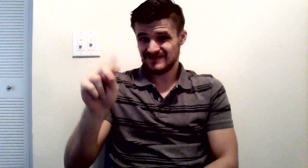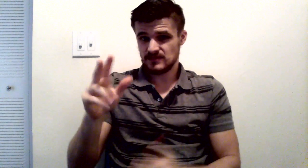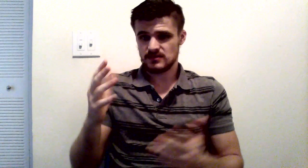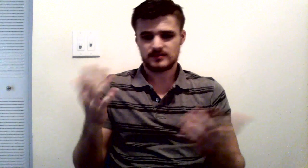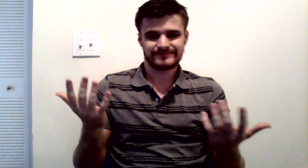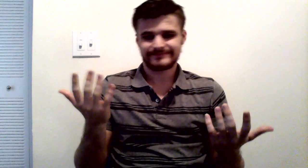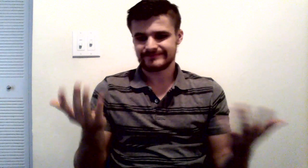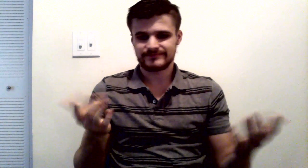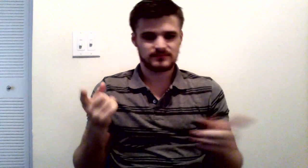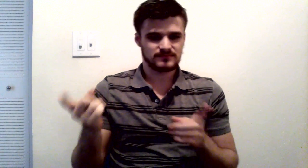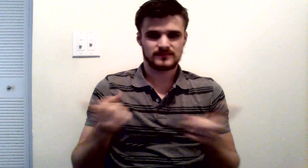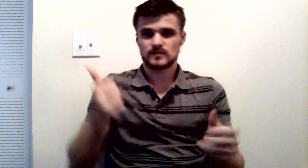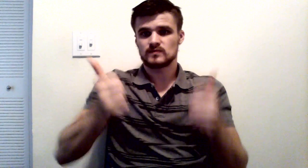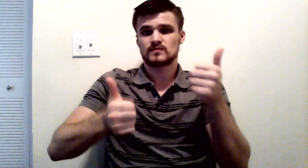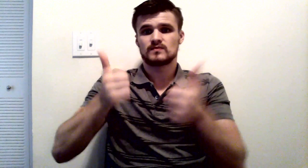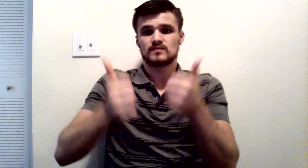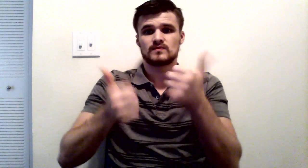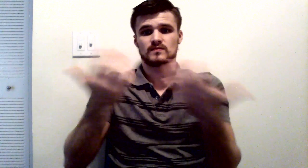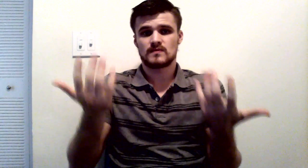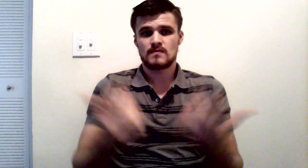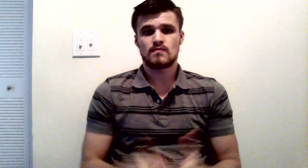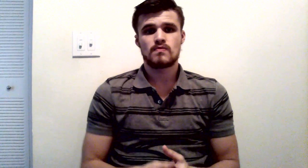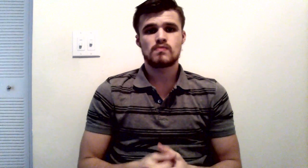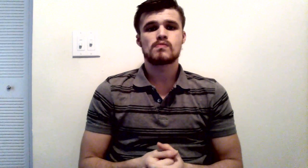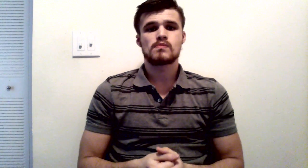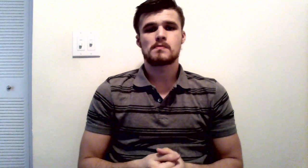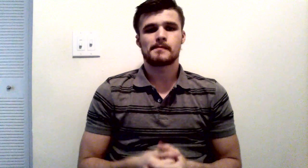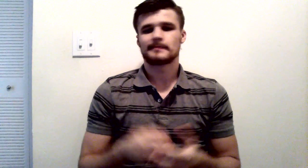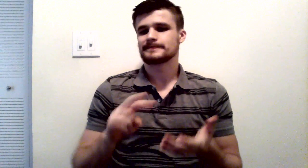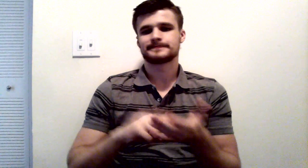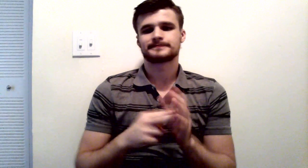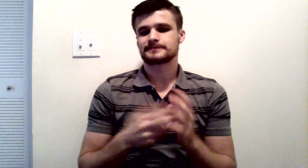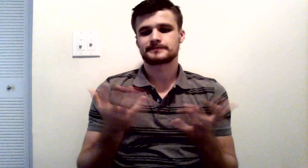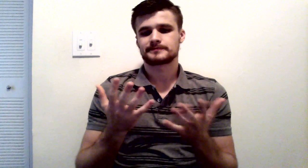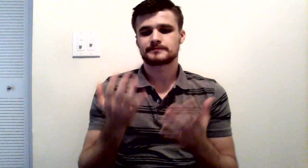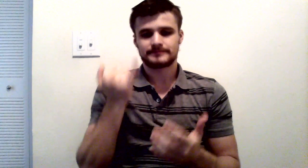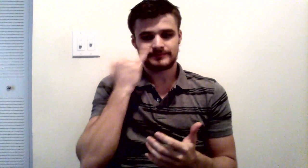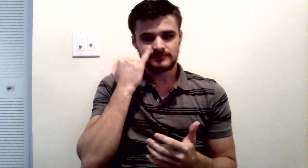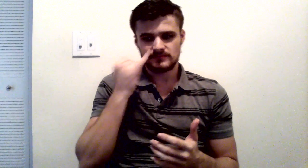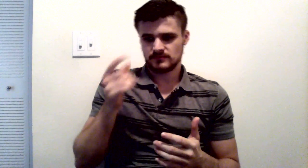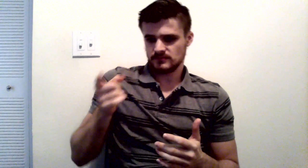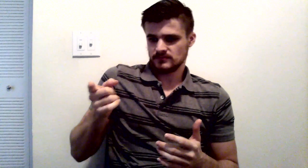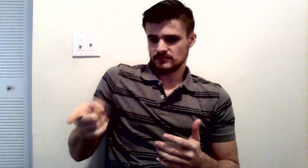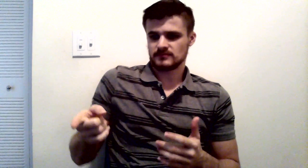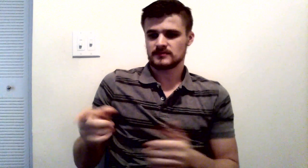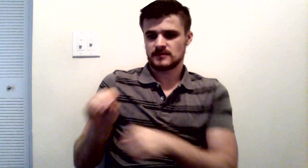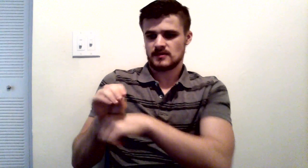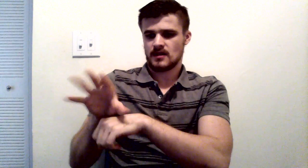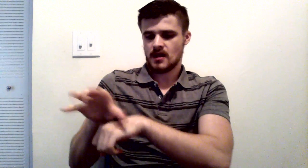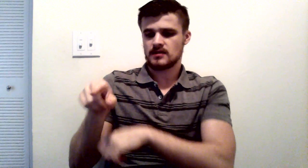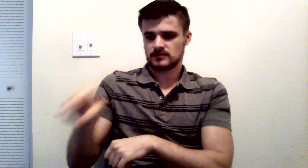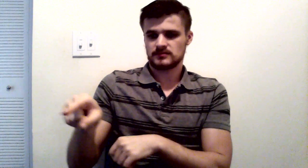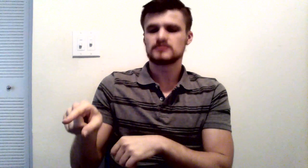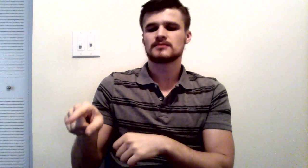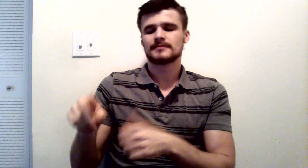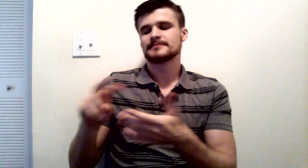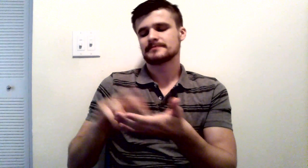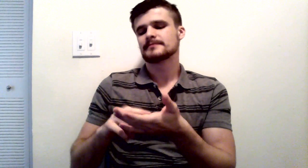caused by the punch, then we can't punish him for that. Because we have an intervening cause. We have the guy smashing his head into the